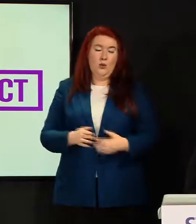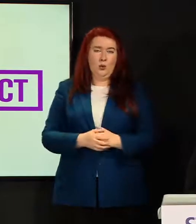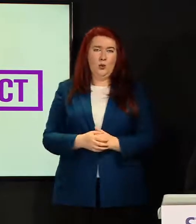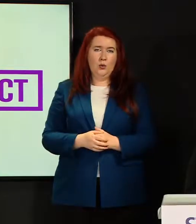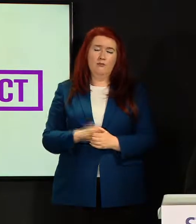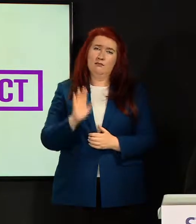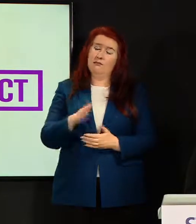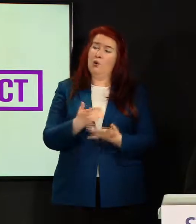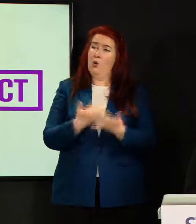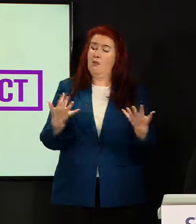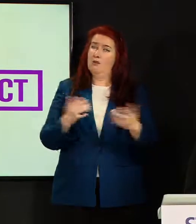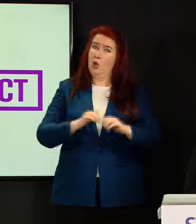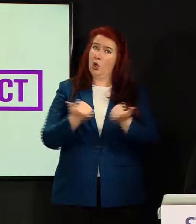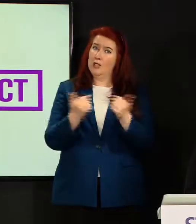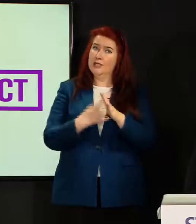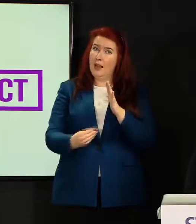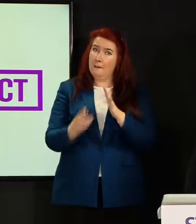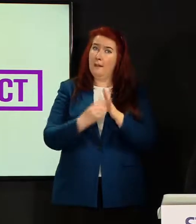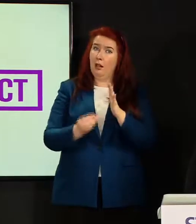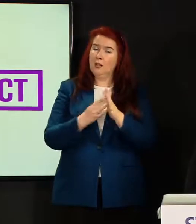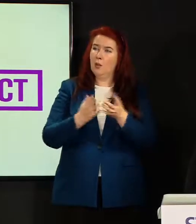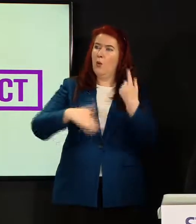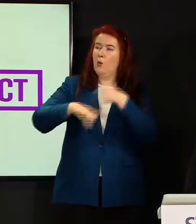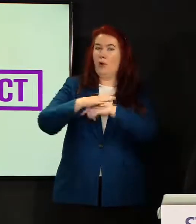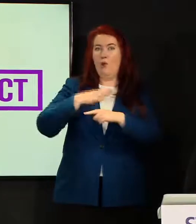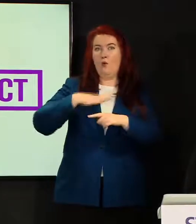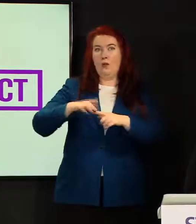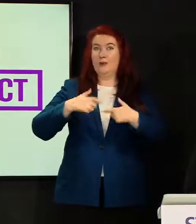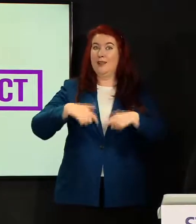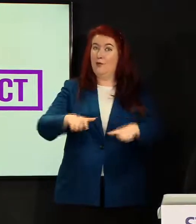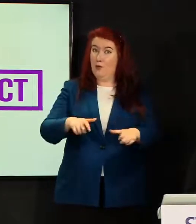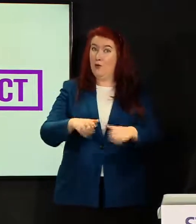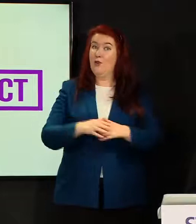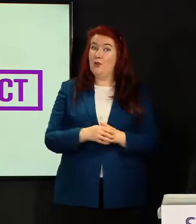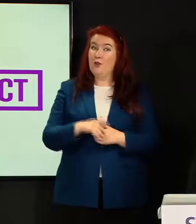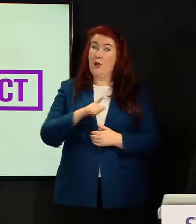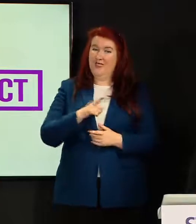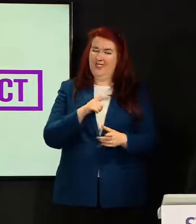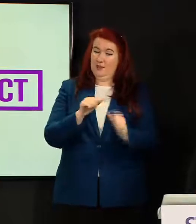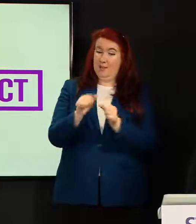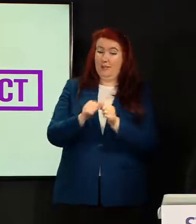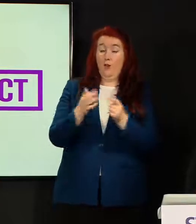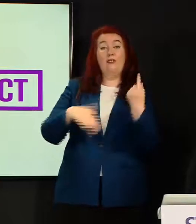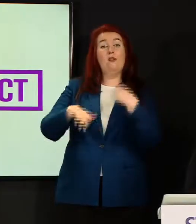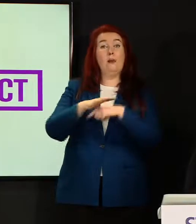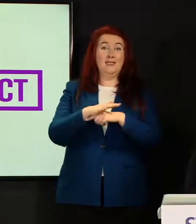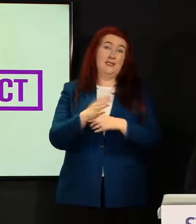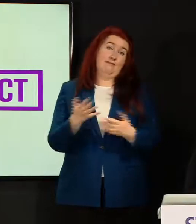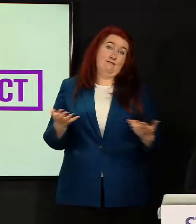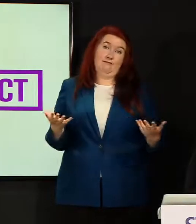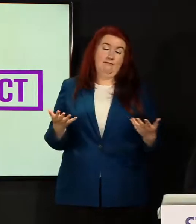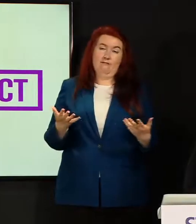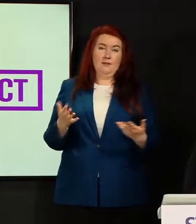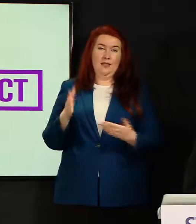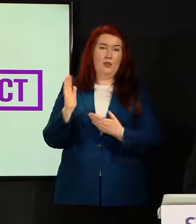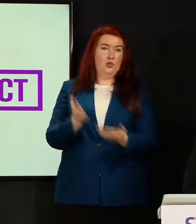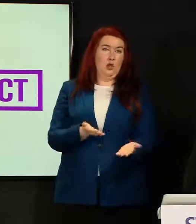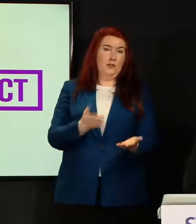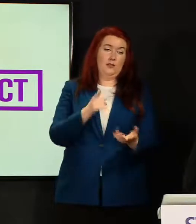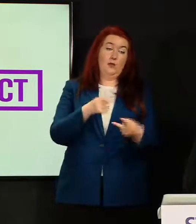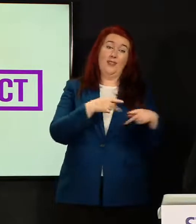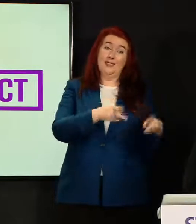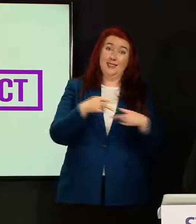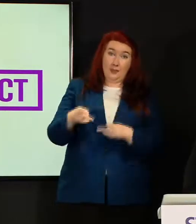really helpful examples that we would all be wanting to keep because it's better for everybody in the service both the